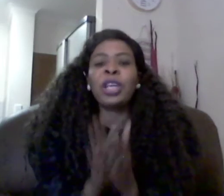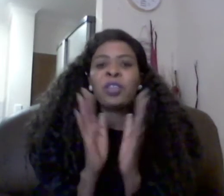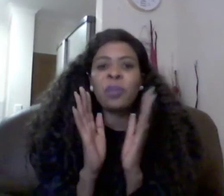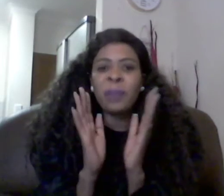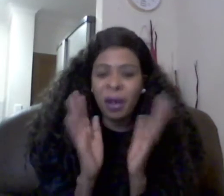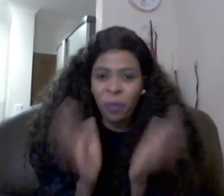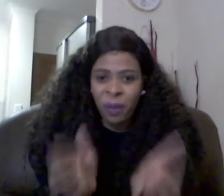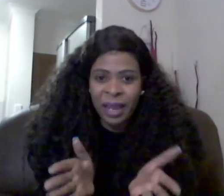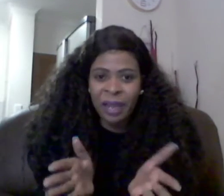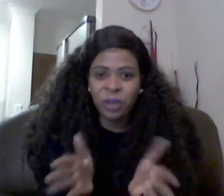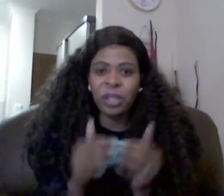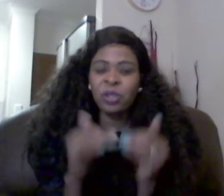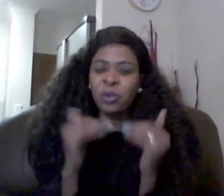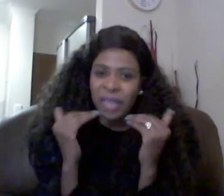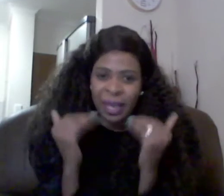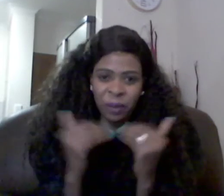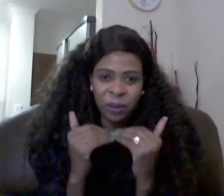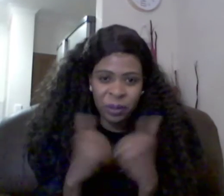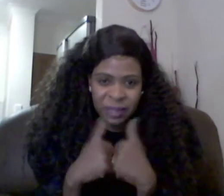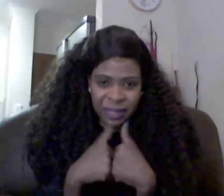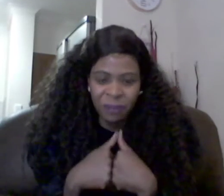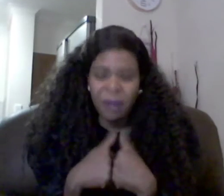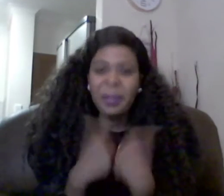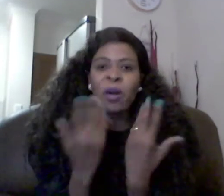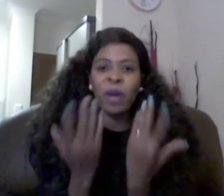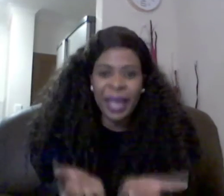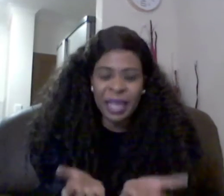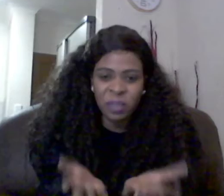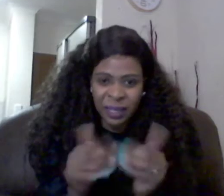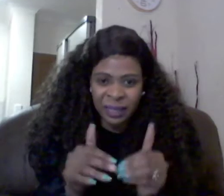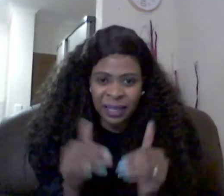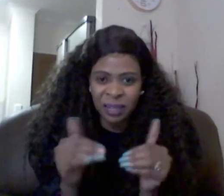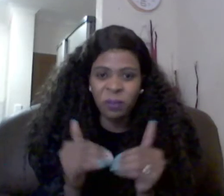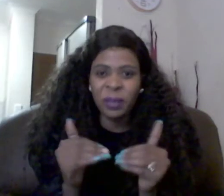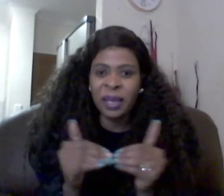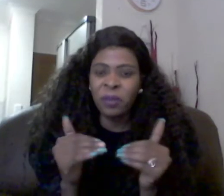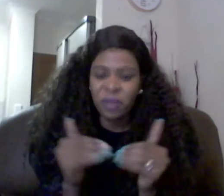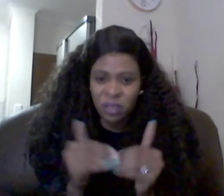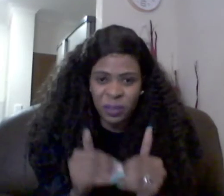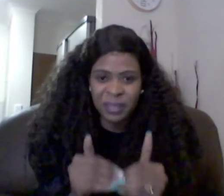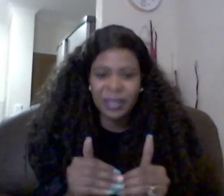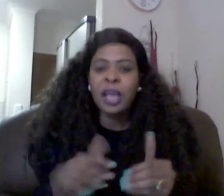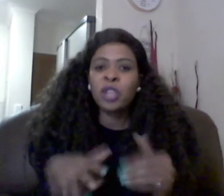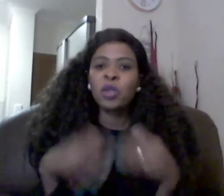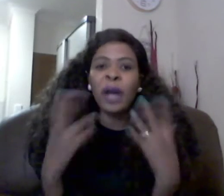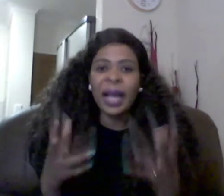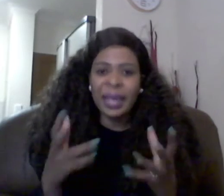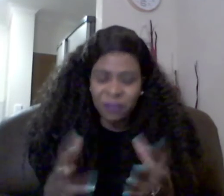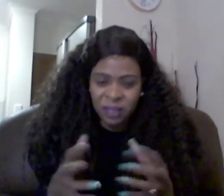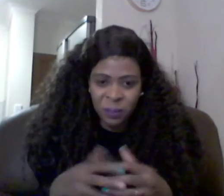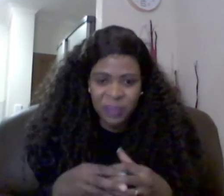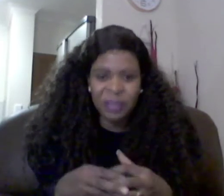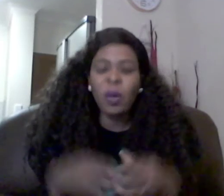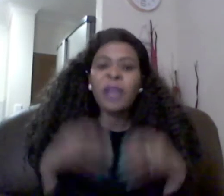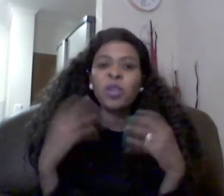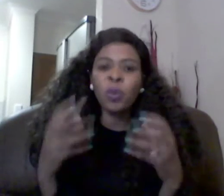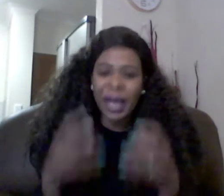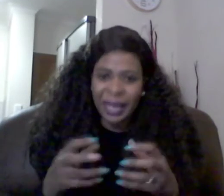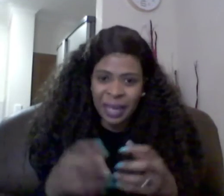need to be aware you need to check with yourself am i okay spending the rest of my life with this person do i love this person what do i love